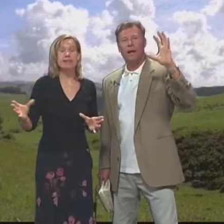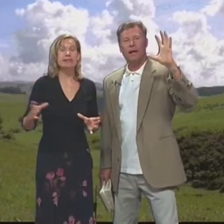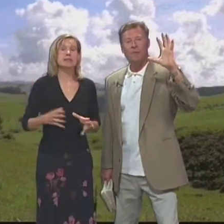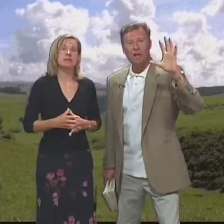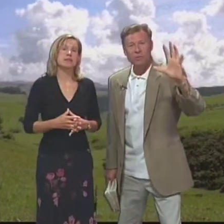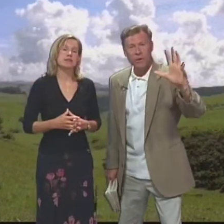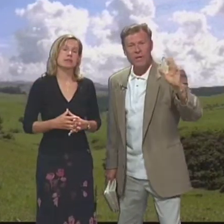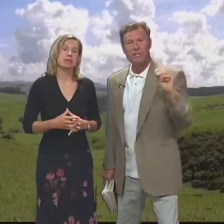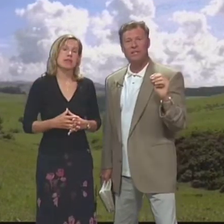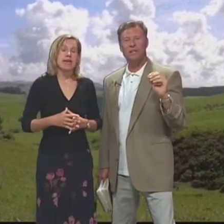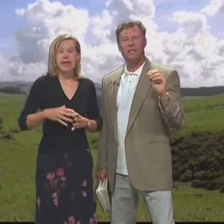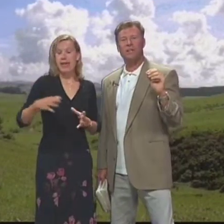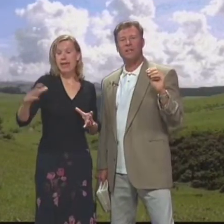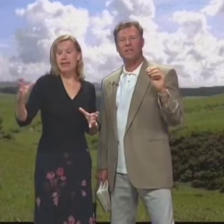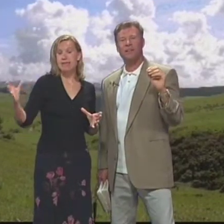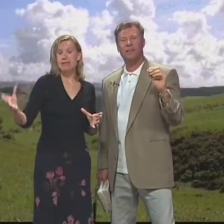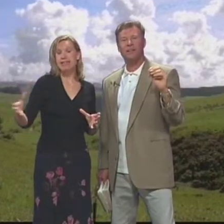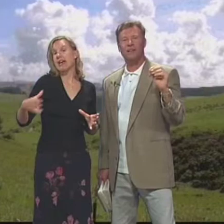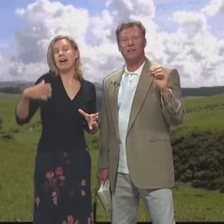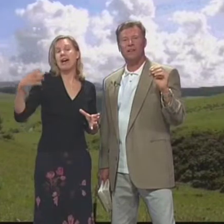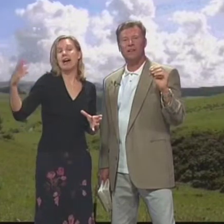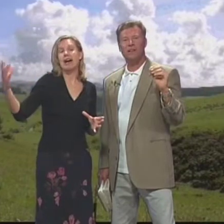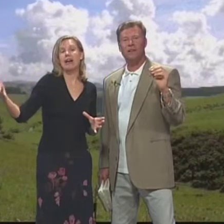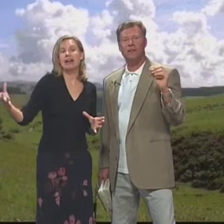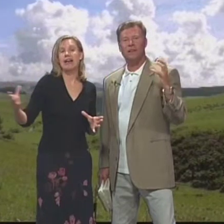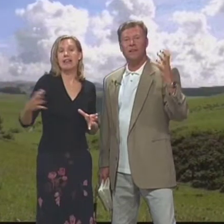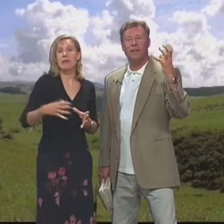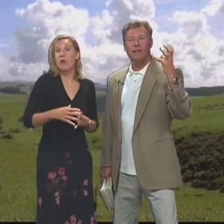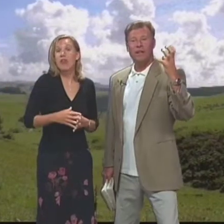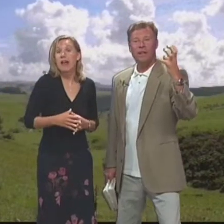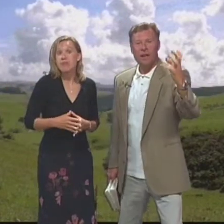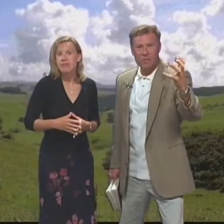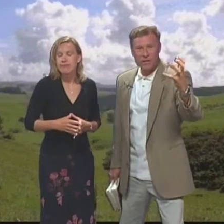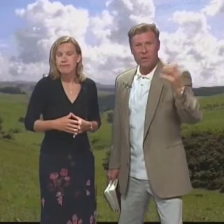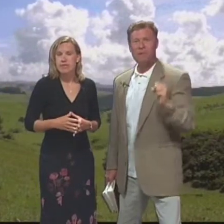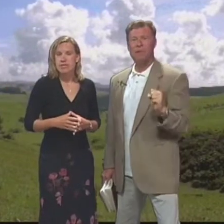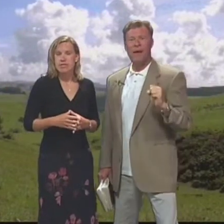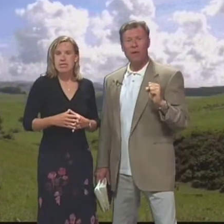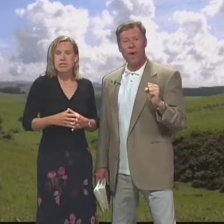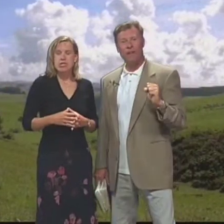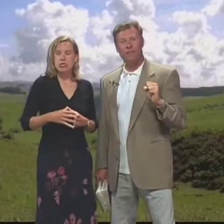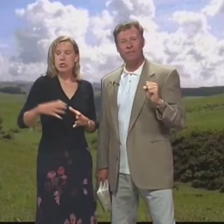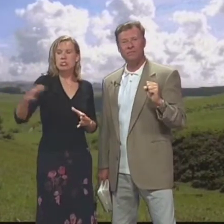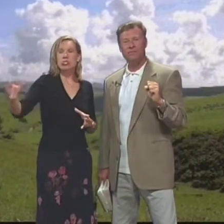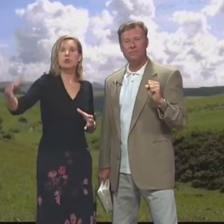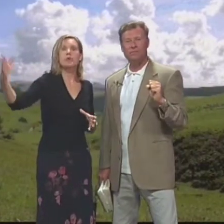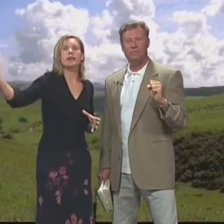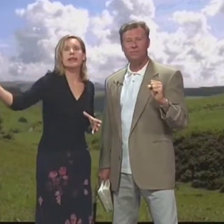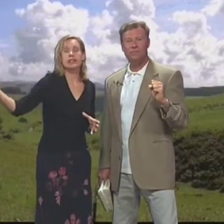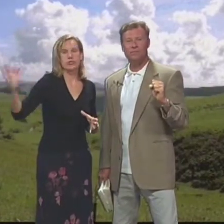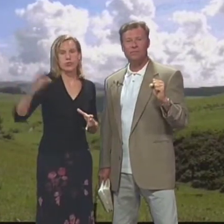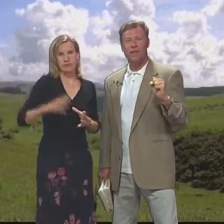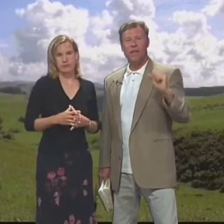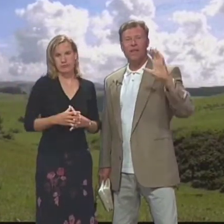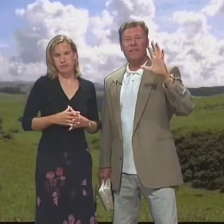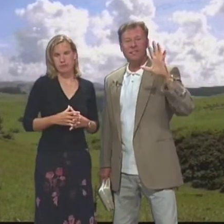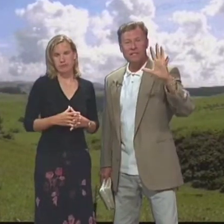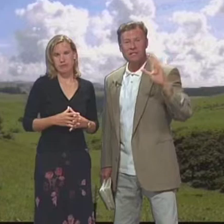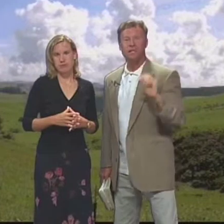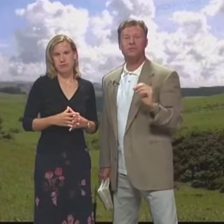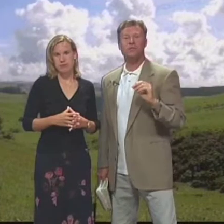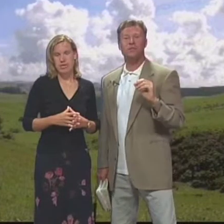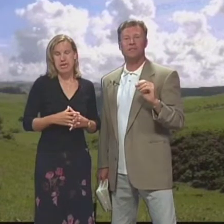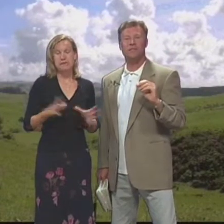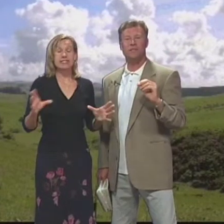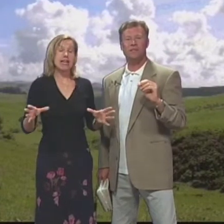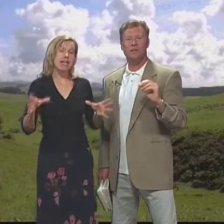populares They become trends Y empiezan a Estar de moda Everybody jumps On the bandwagon Y todos se suben a eso And think